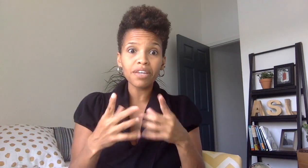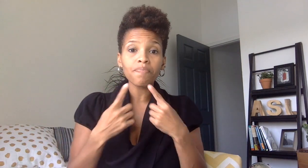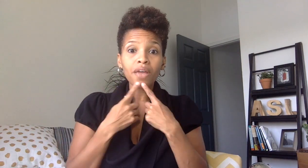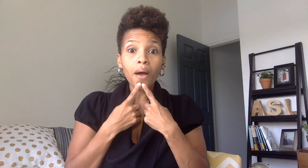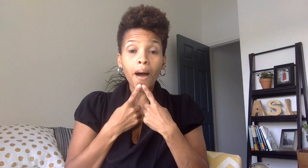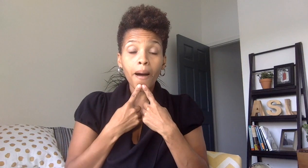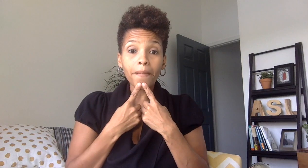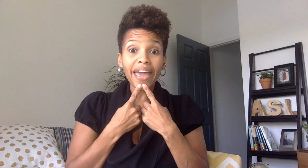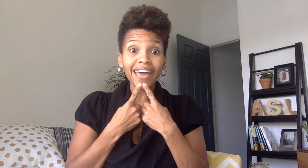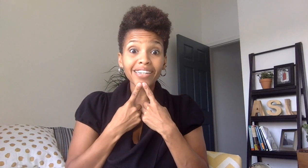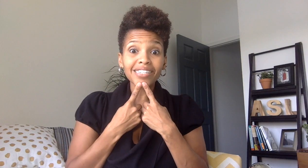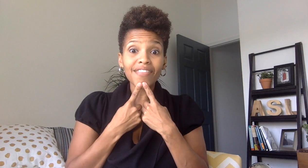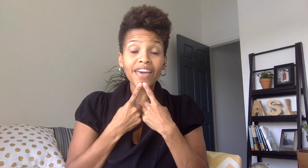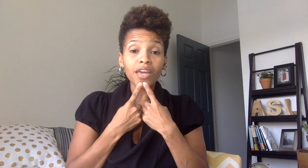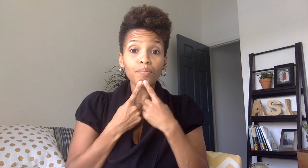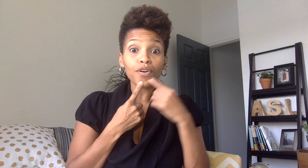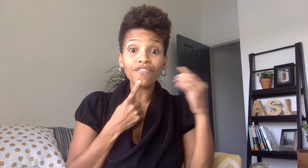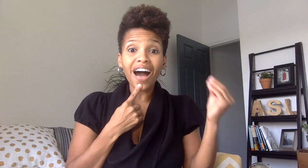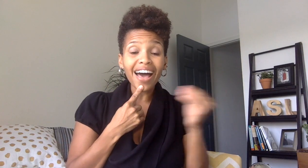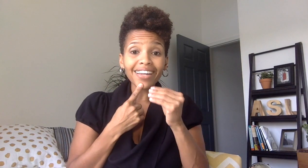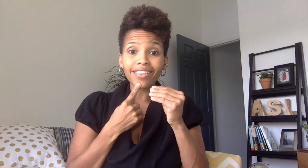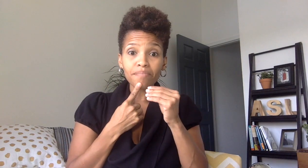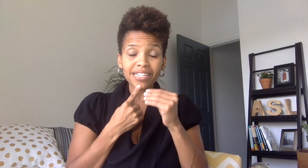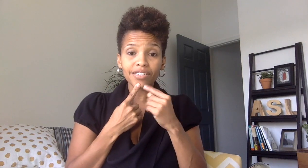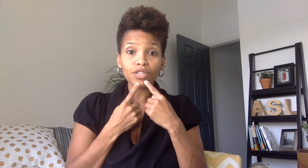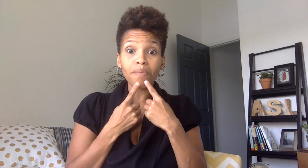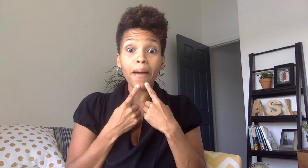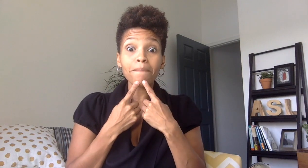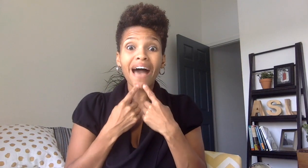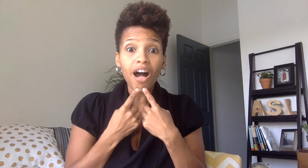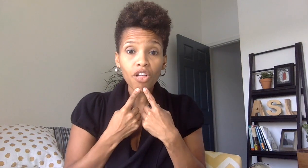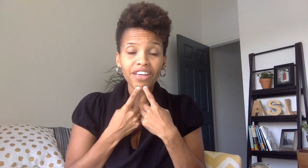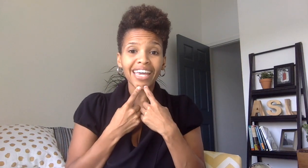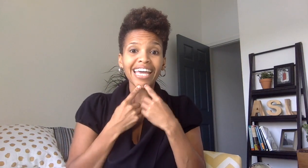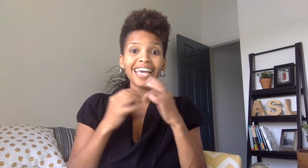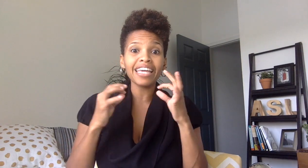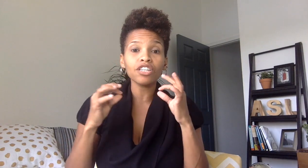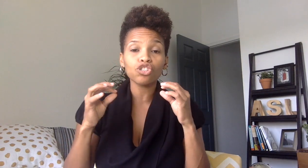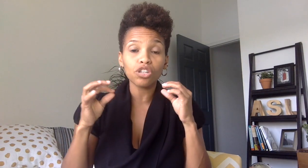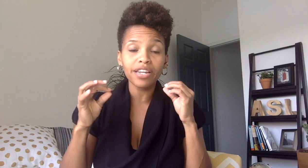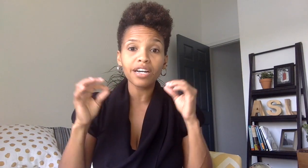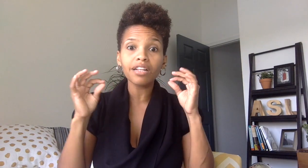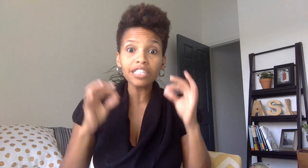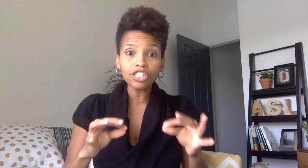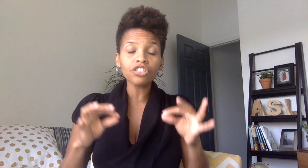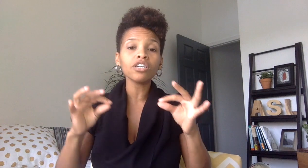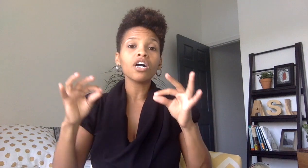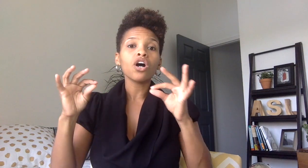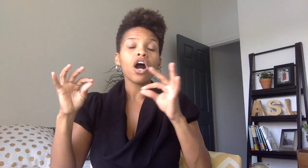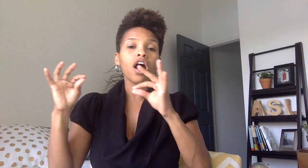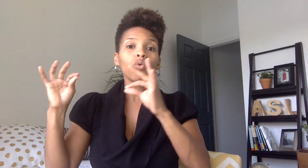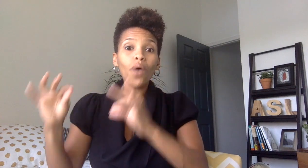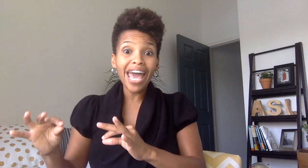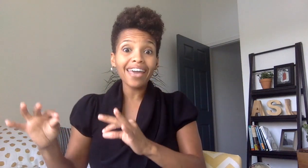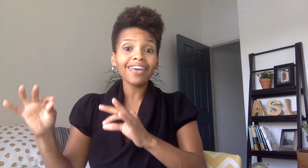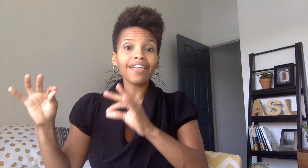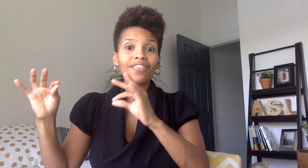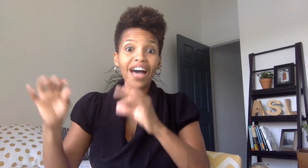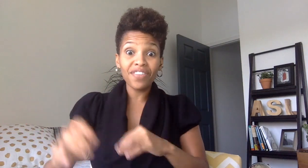and they provide the message by mouthing in a in a clear way that they